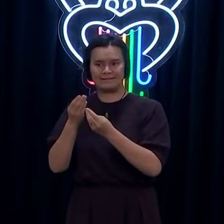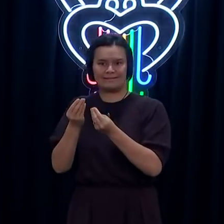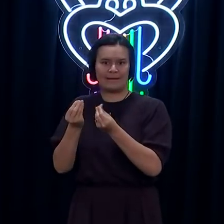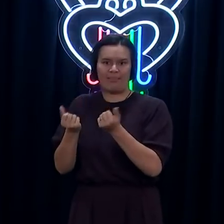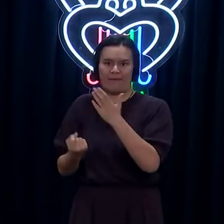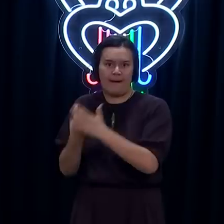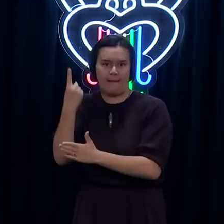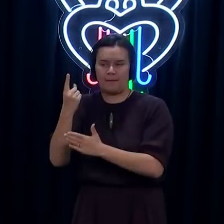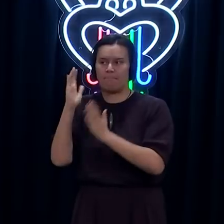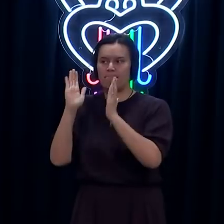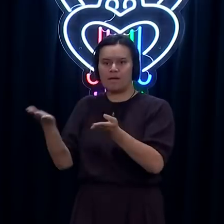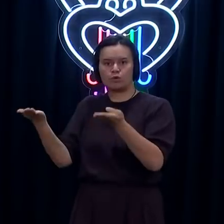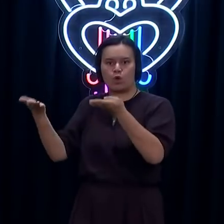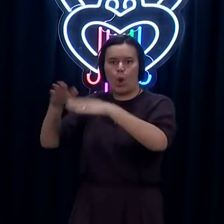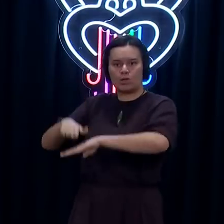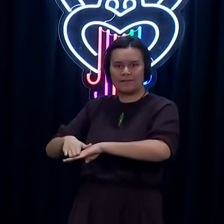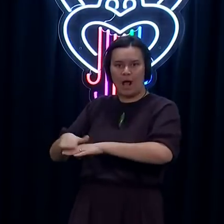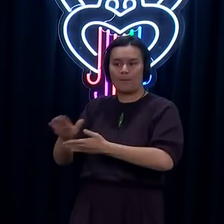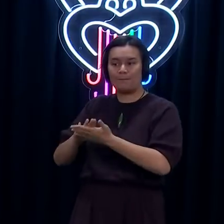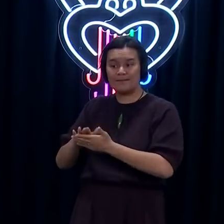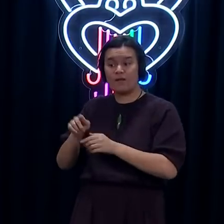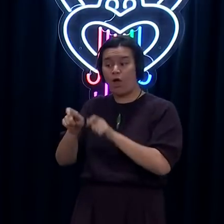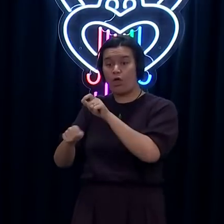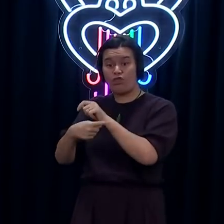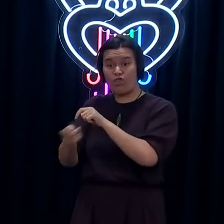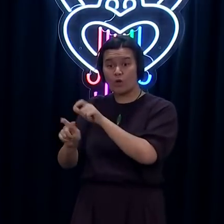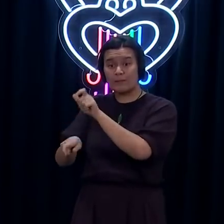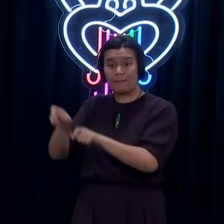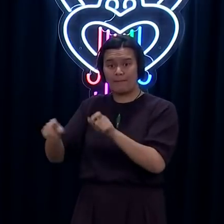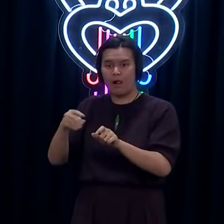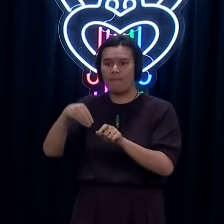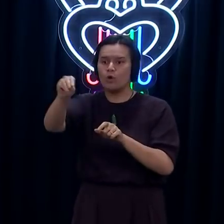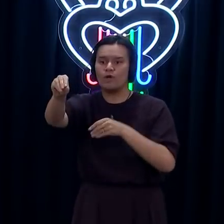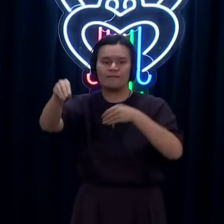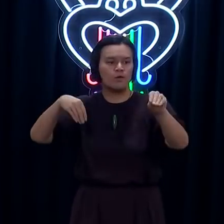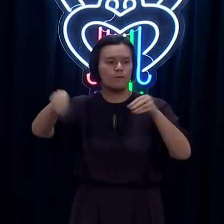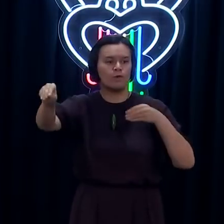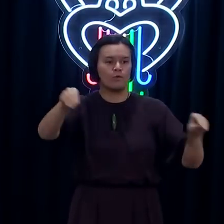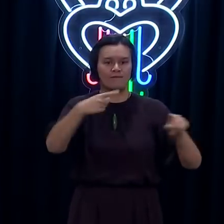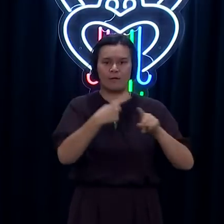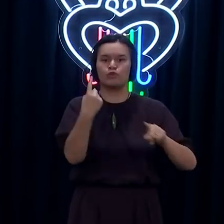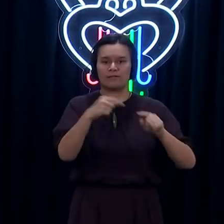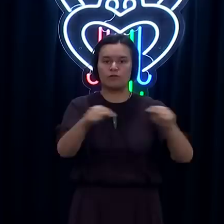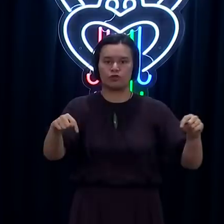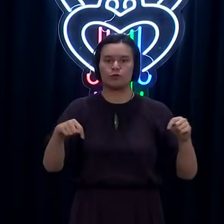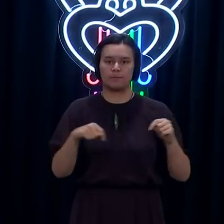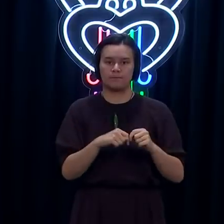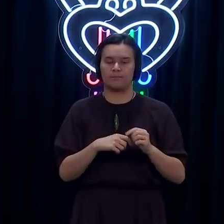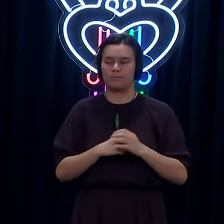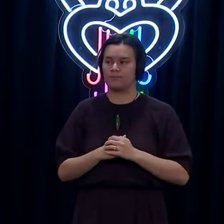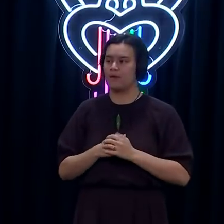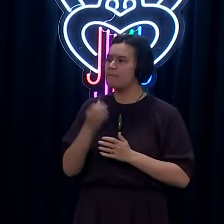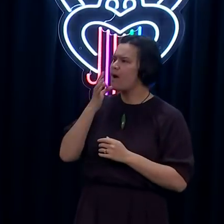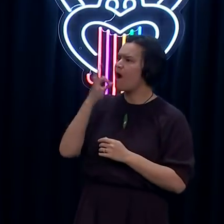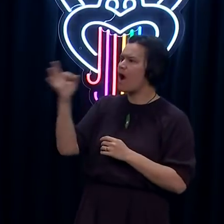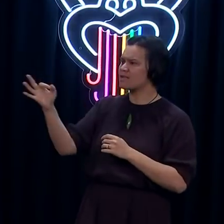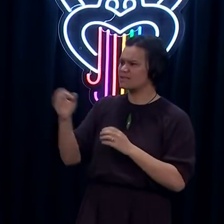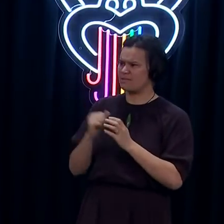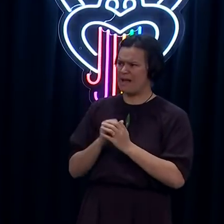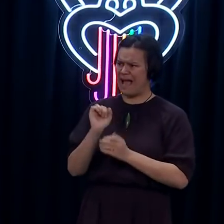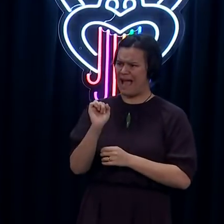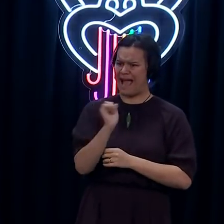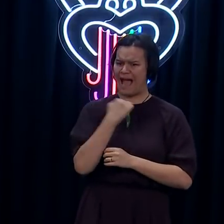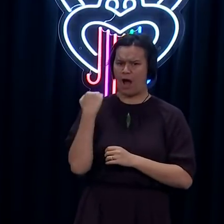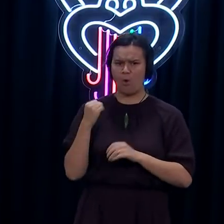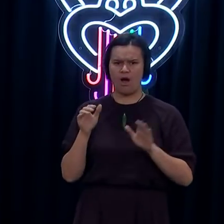once because obviously we don't always have capacity for that. Did our Five Eyes partners tip us off to that threat?